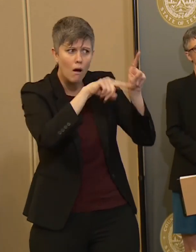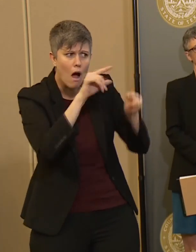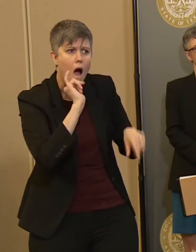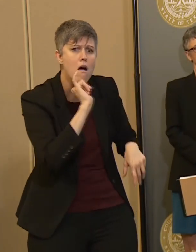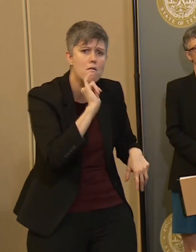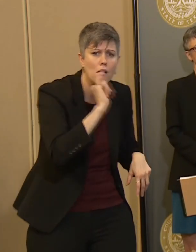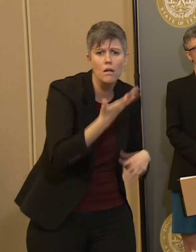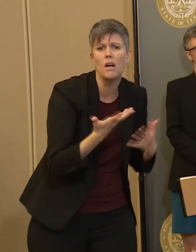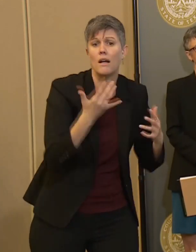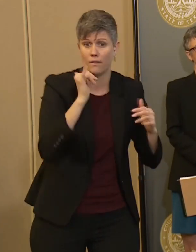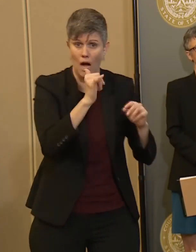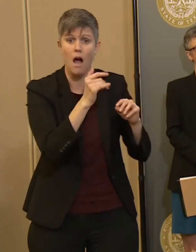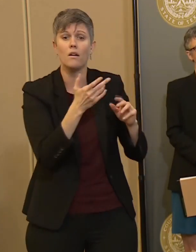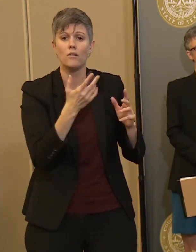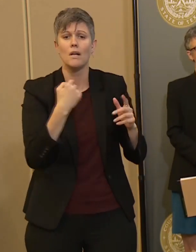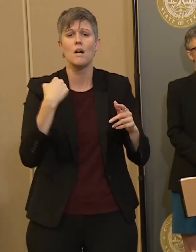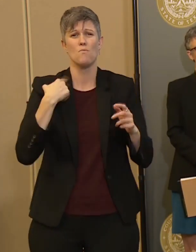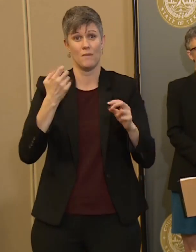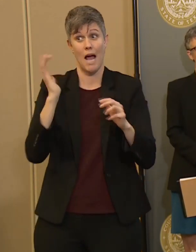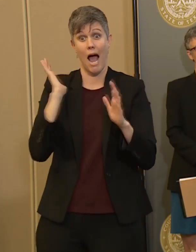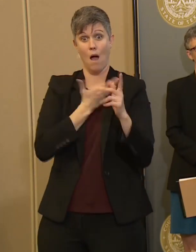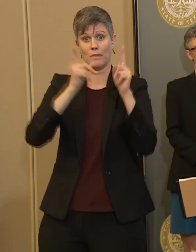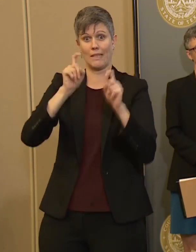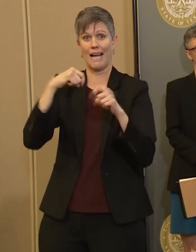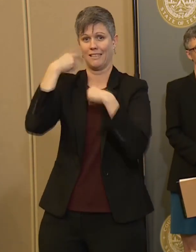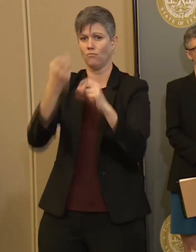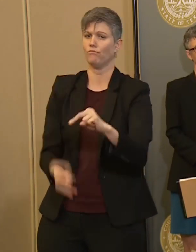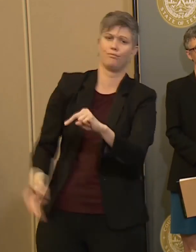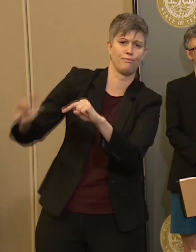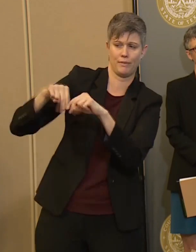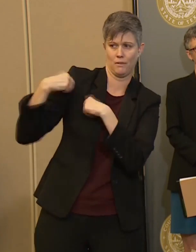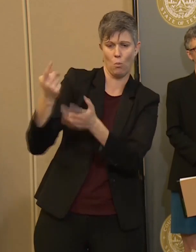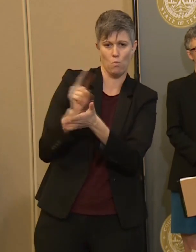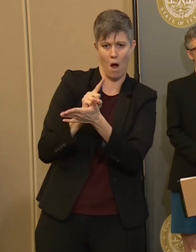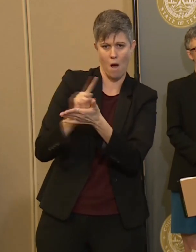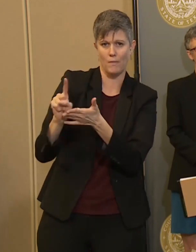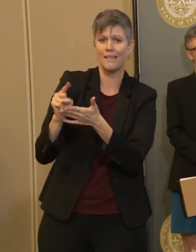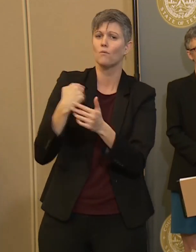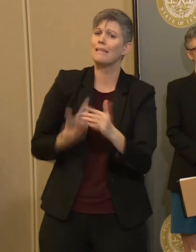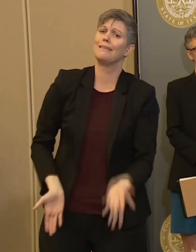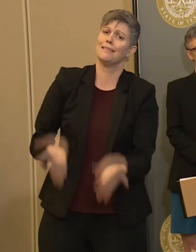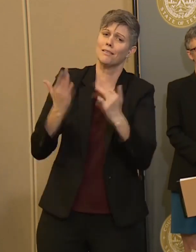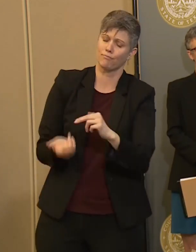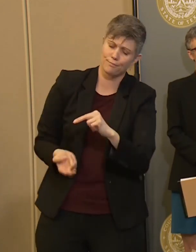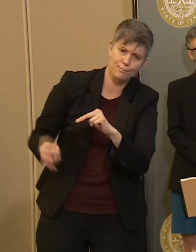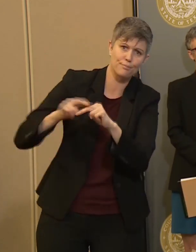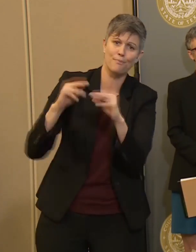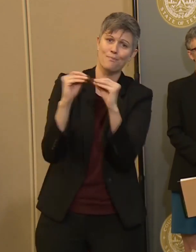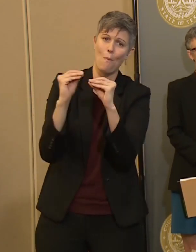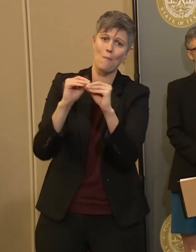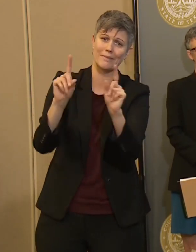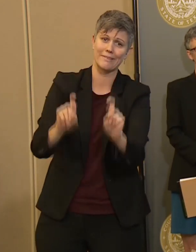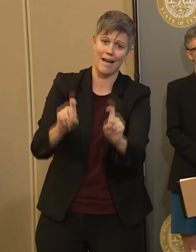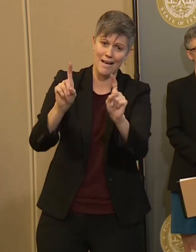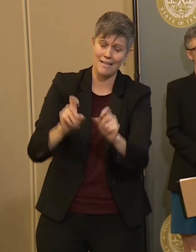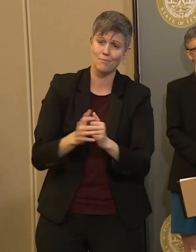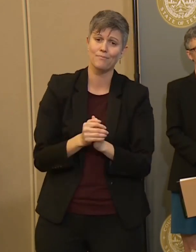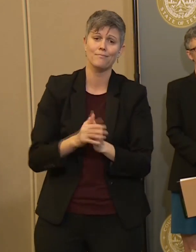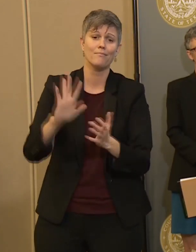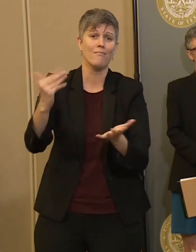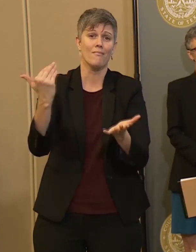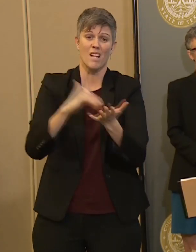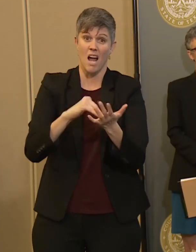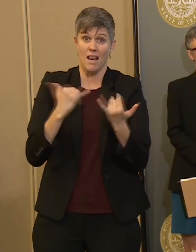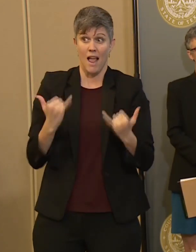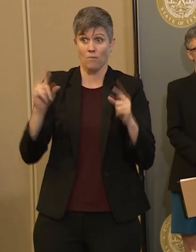substantially over the past week. We need to increase it substantially more. Again, we are limited right now